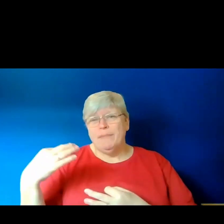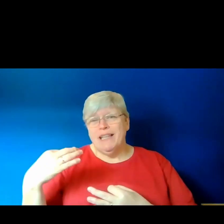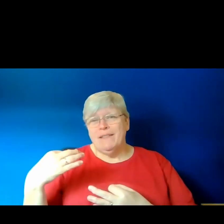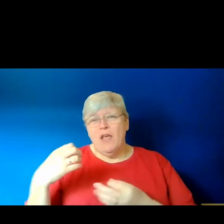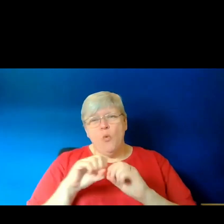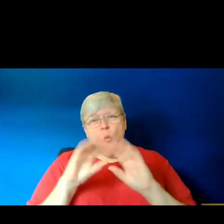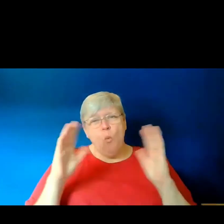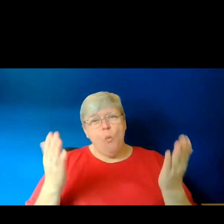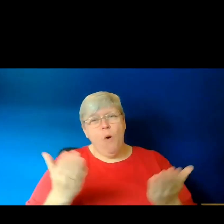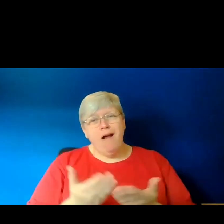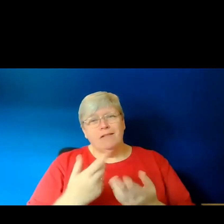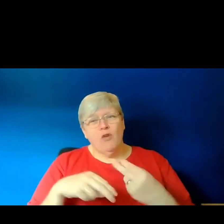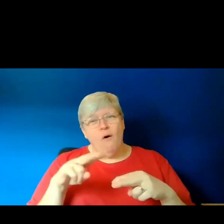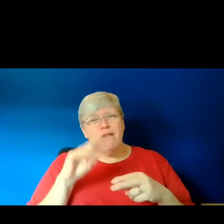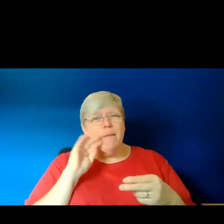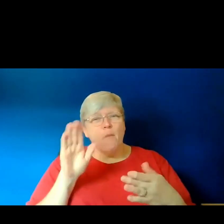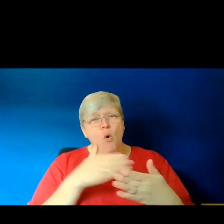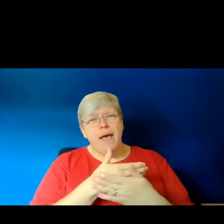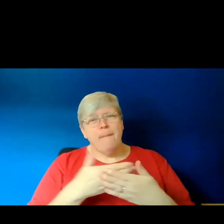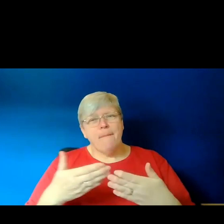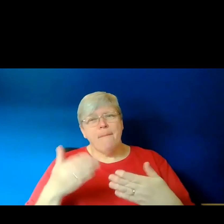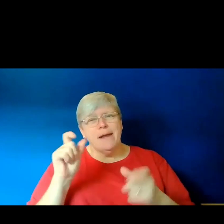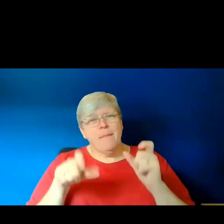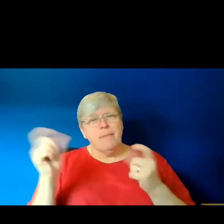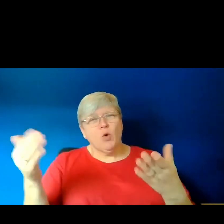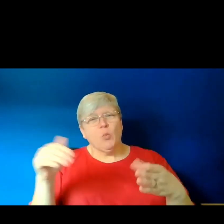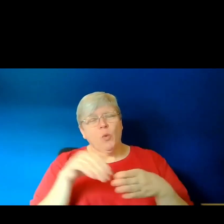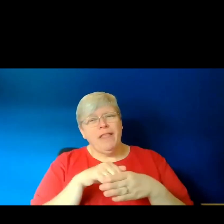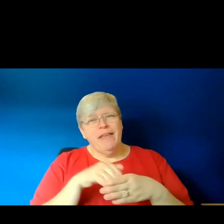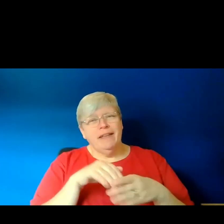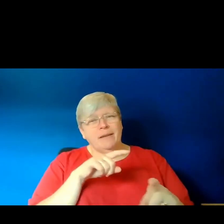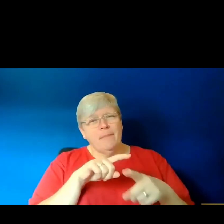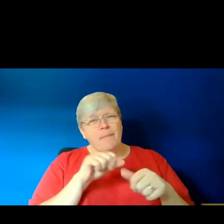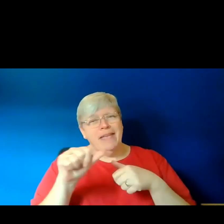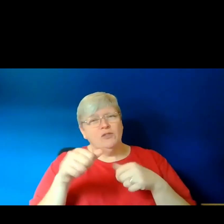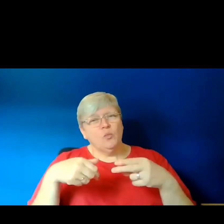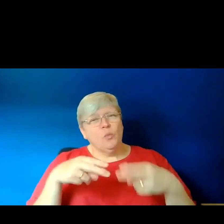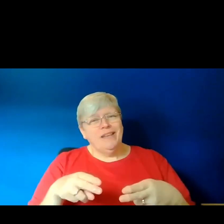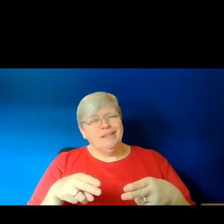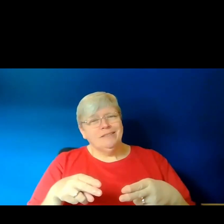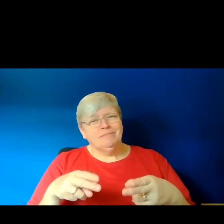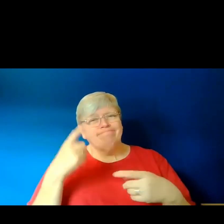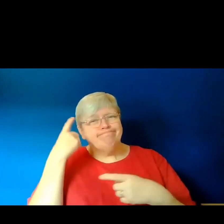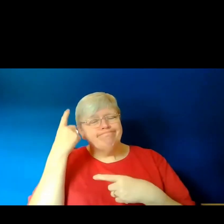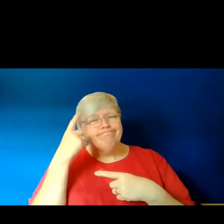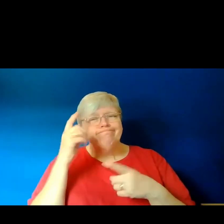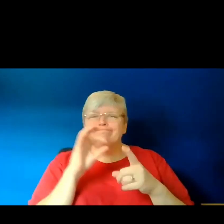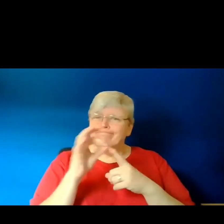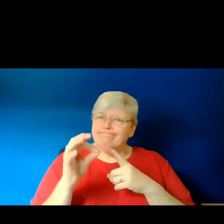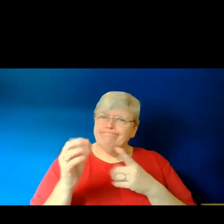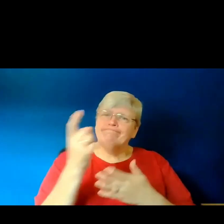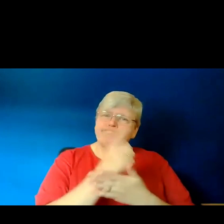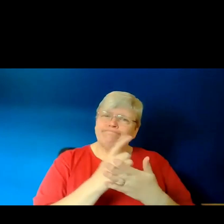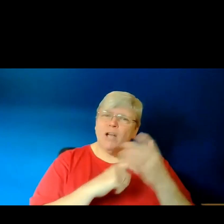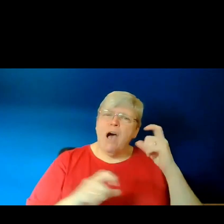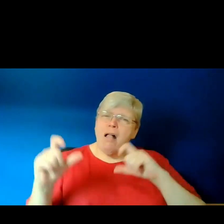who populate that world most effectively and potently and also to think particularly about colours